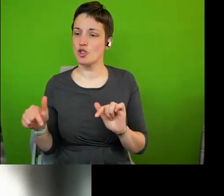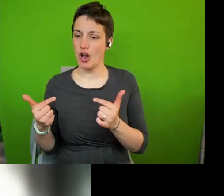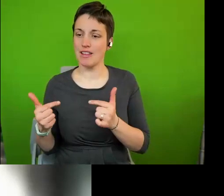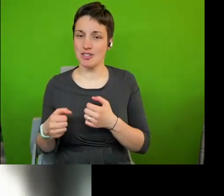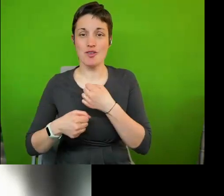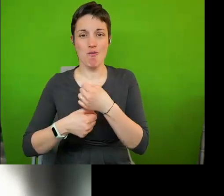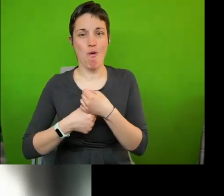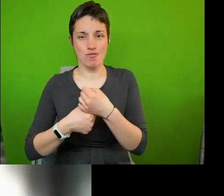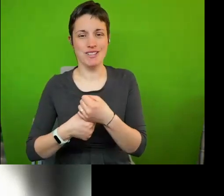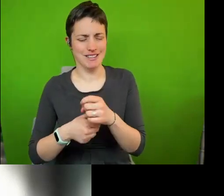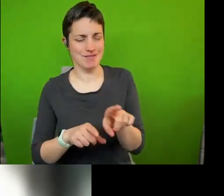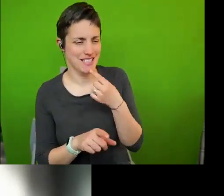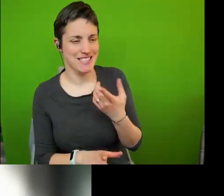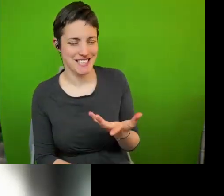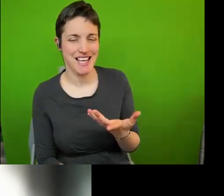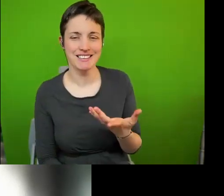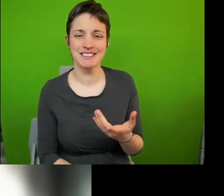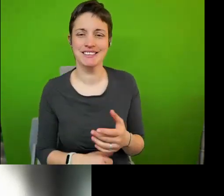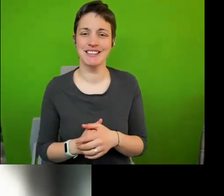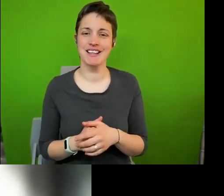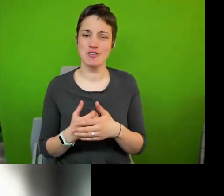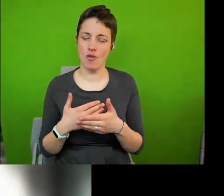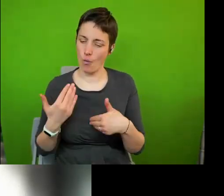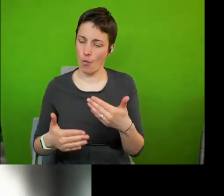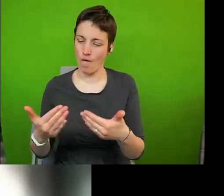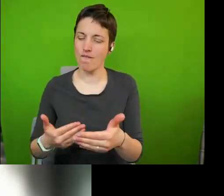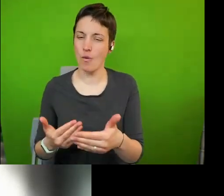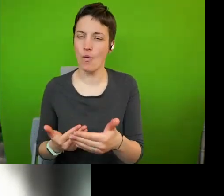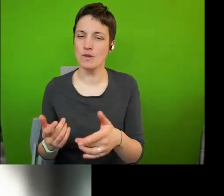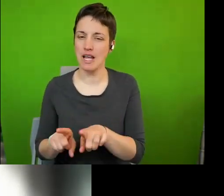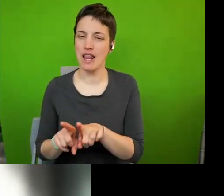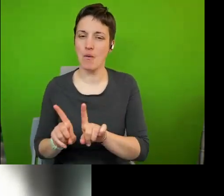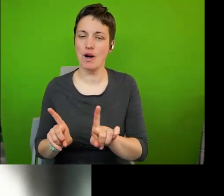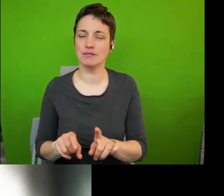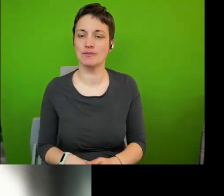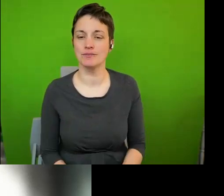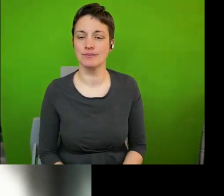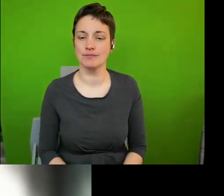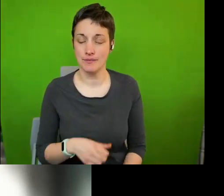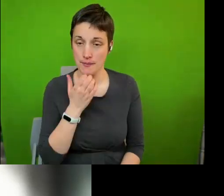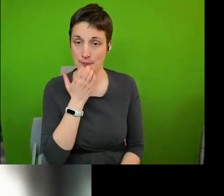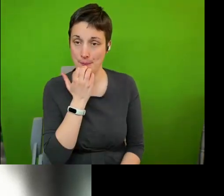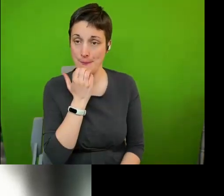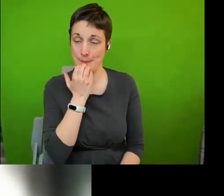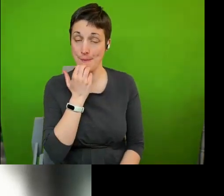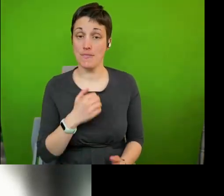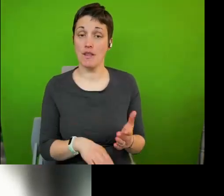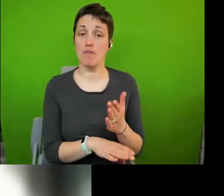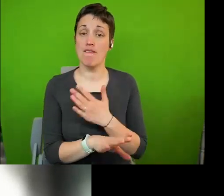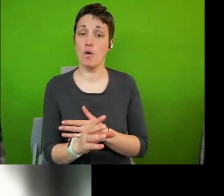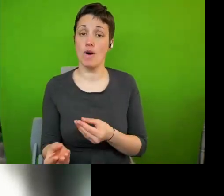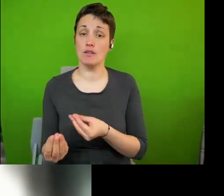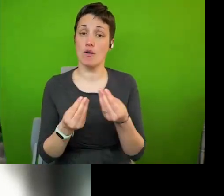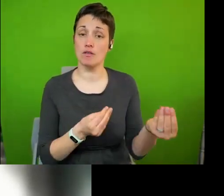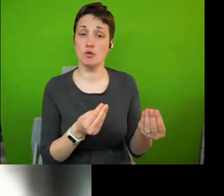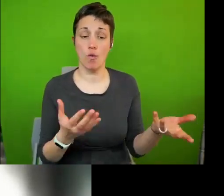as you describe it faces going going forwards um i i would just like to say before handing over to the